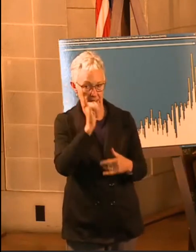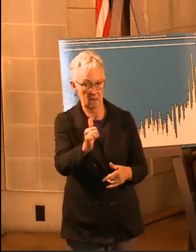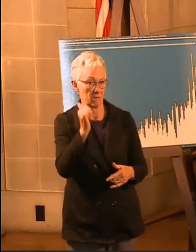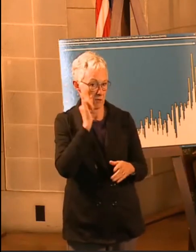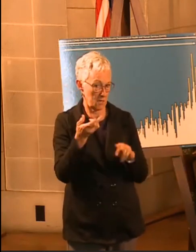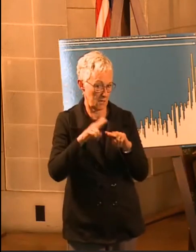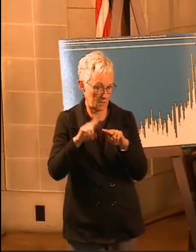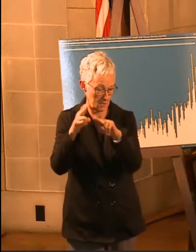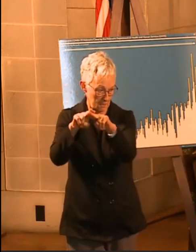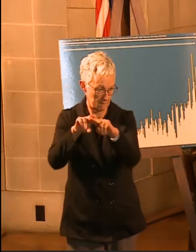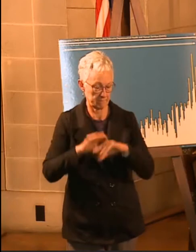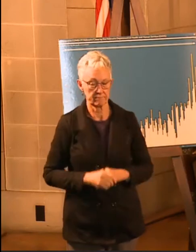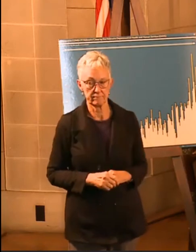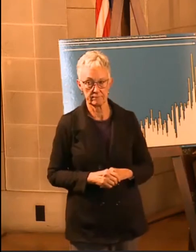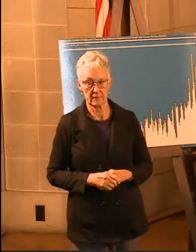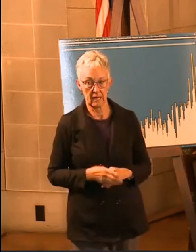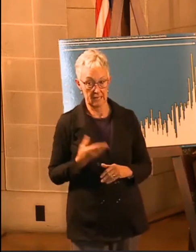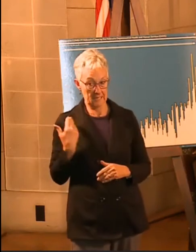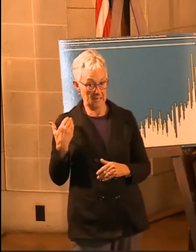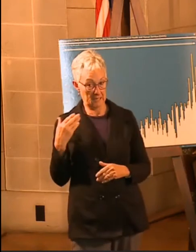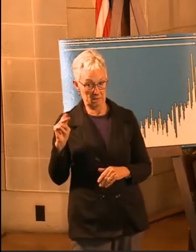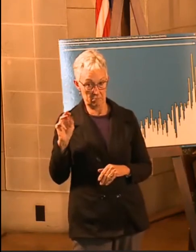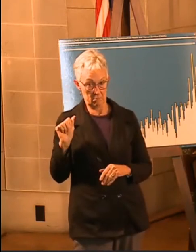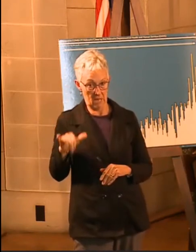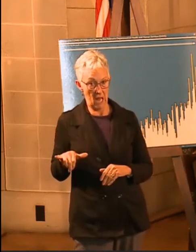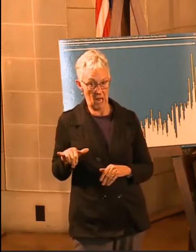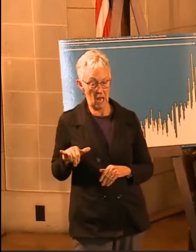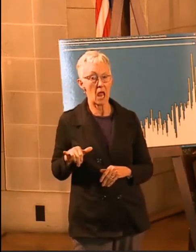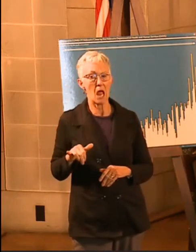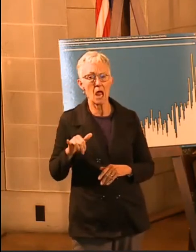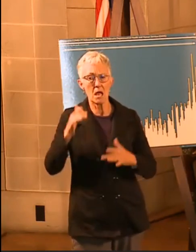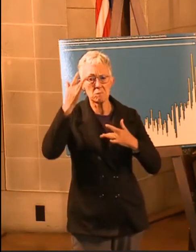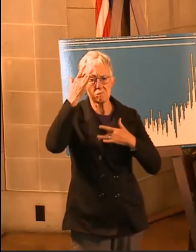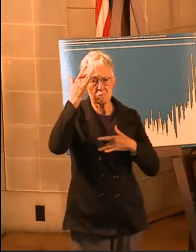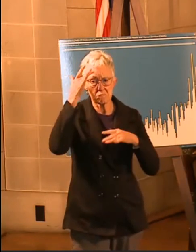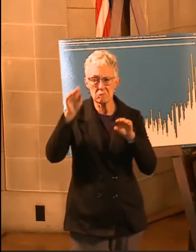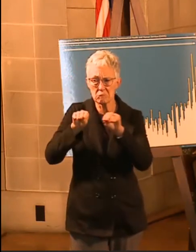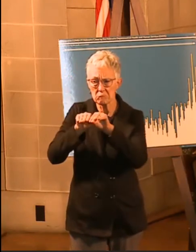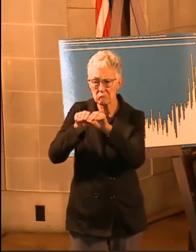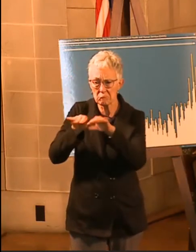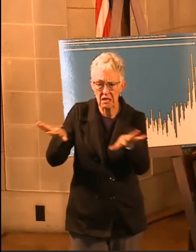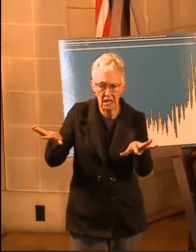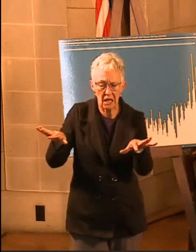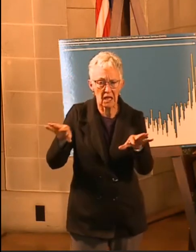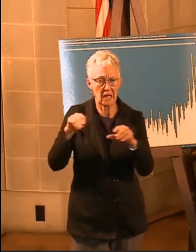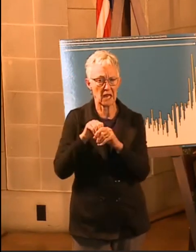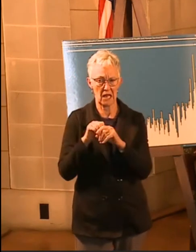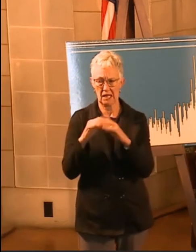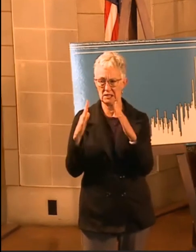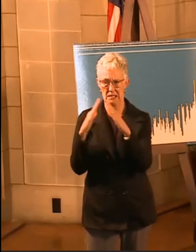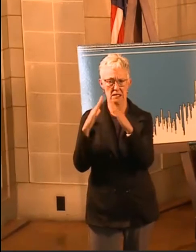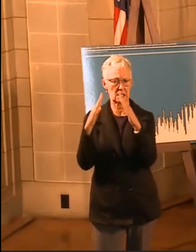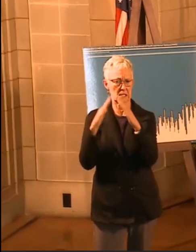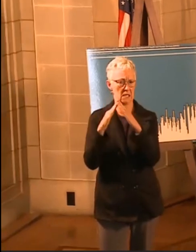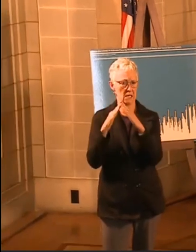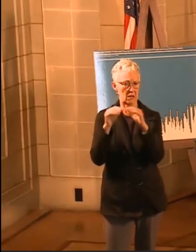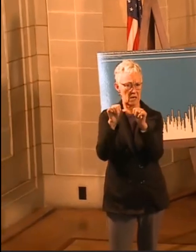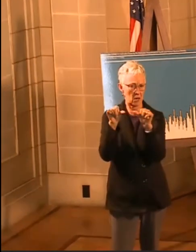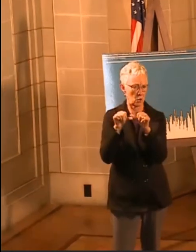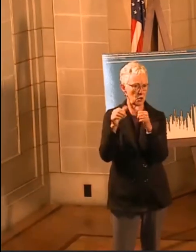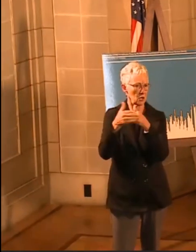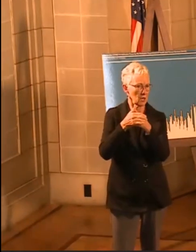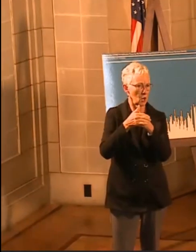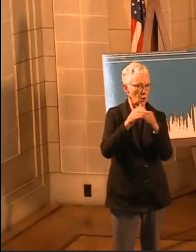we saw in May, where outbreaks were concentrated in urban areas around the Omaha